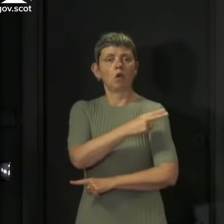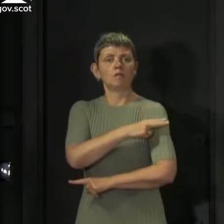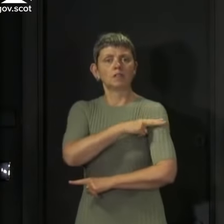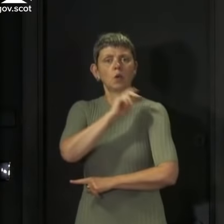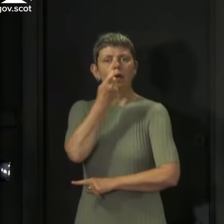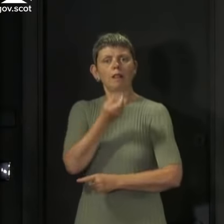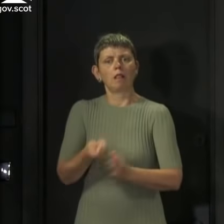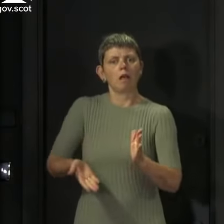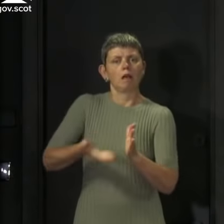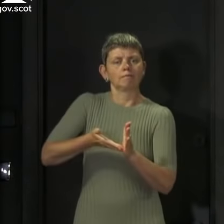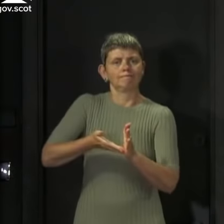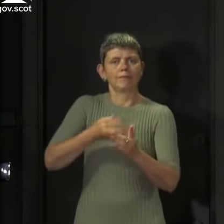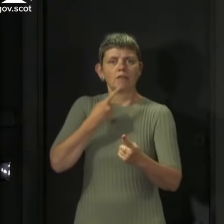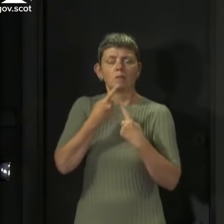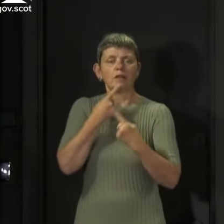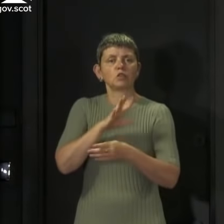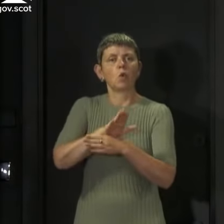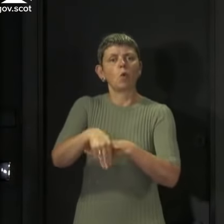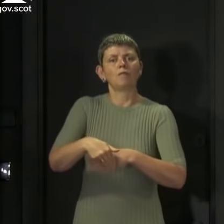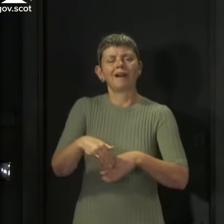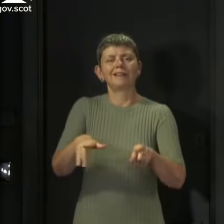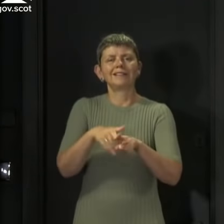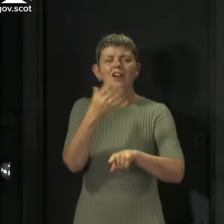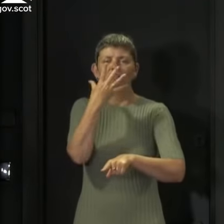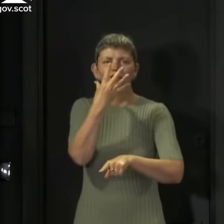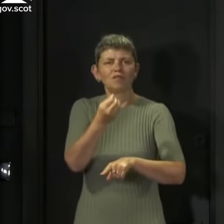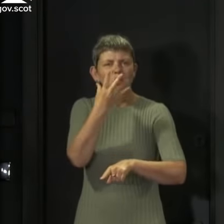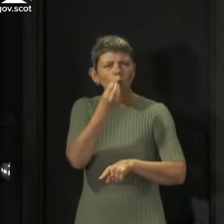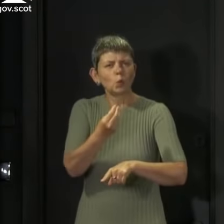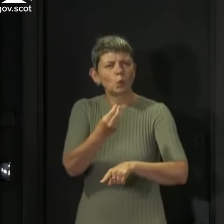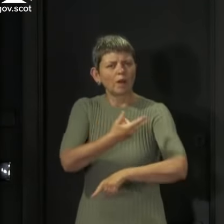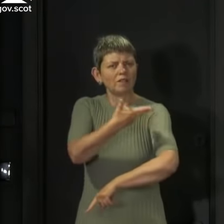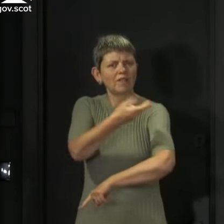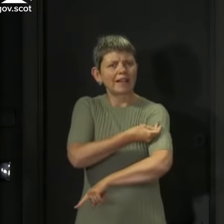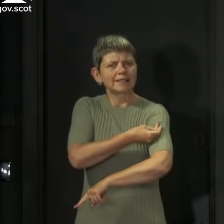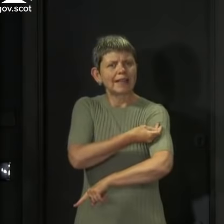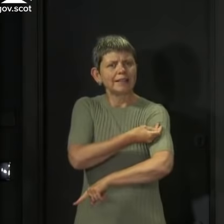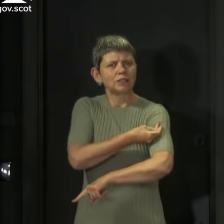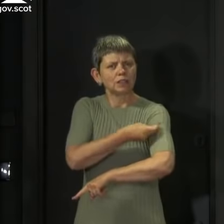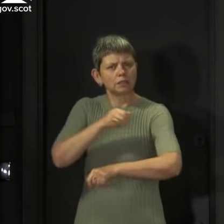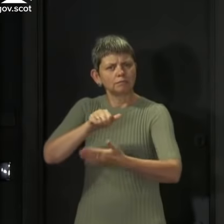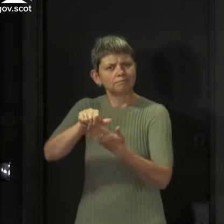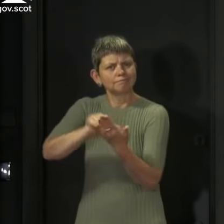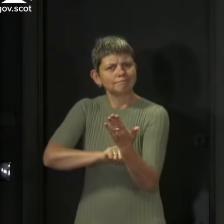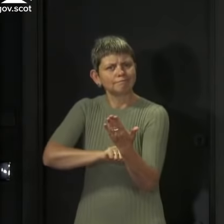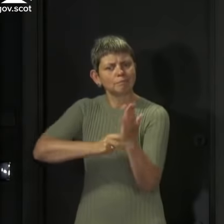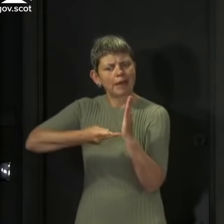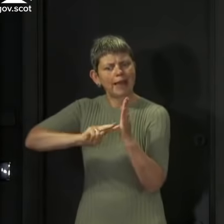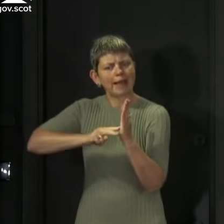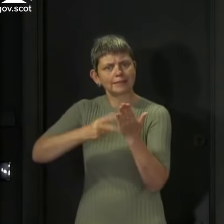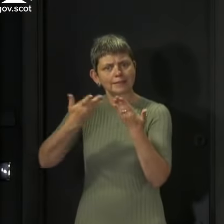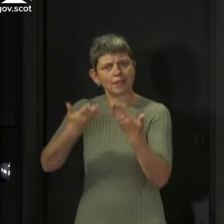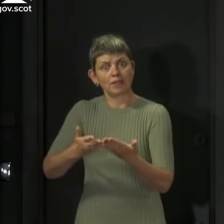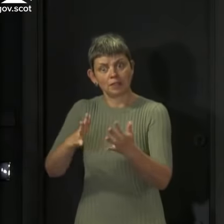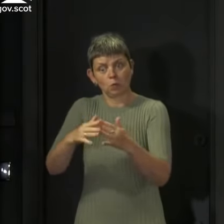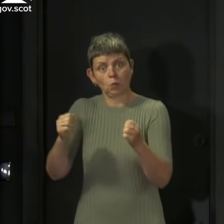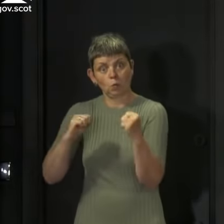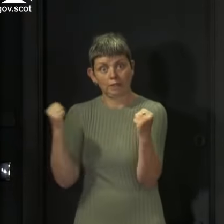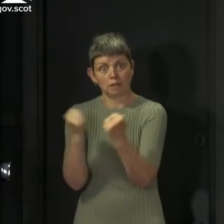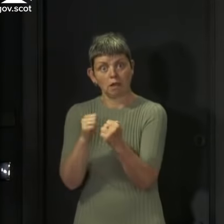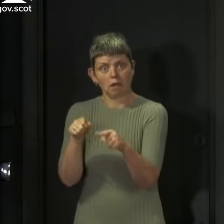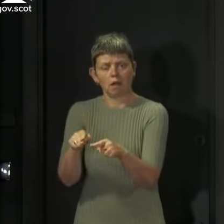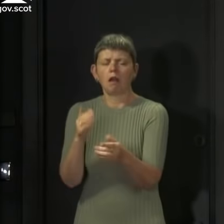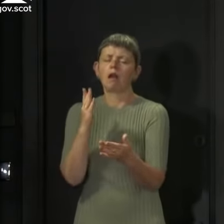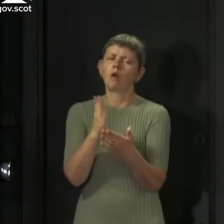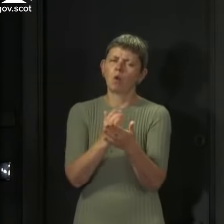year's seasonal flu vaccination programme. Flu vaccination is always important but this winter in particular as we face